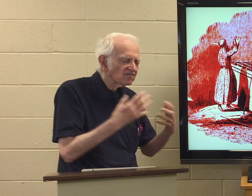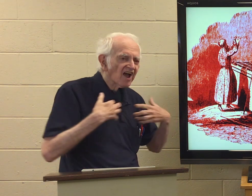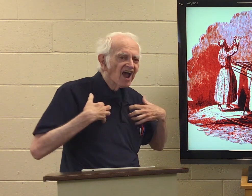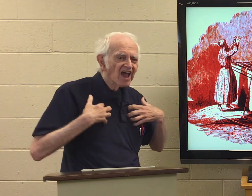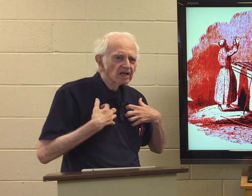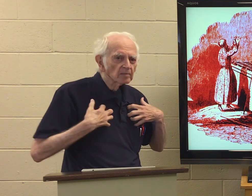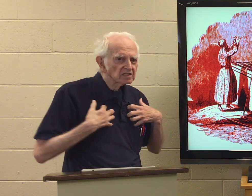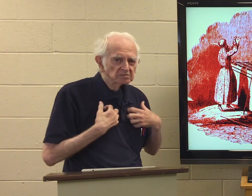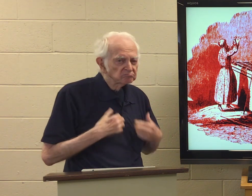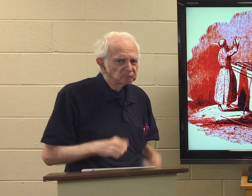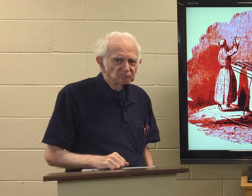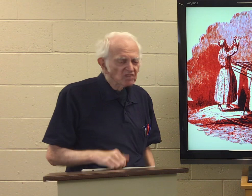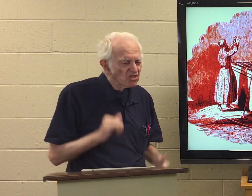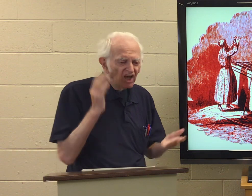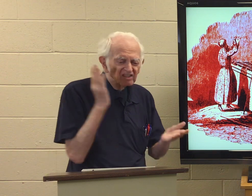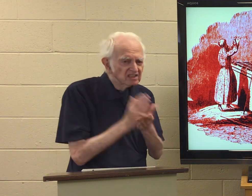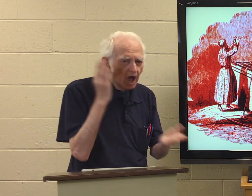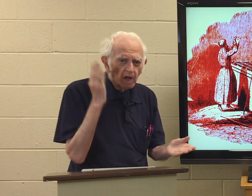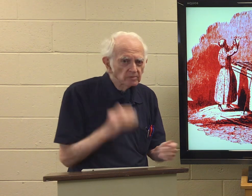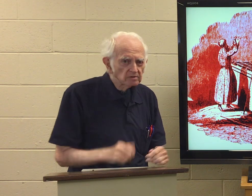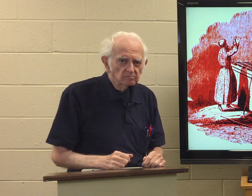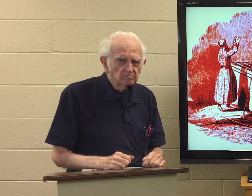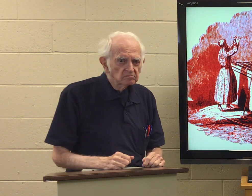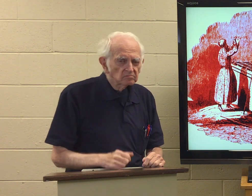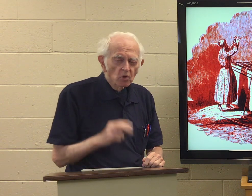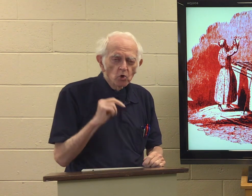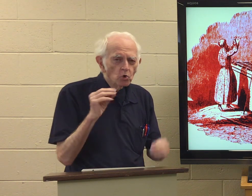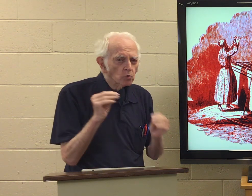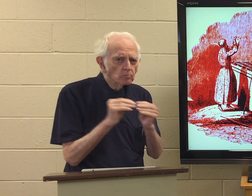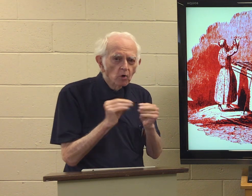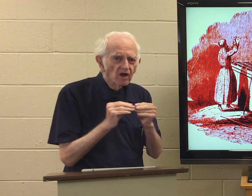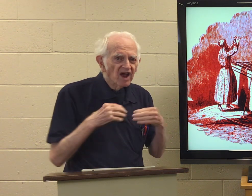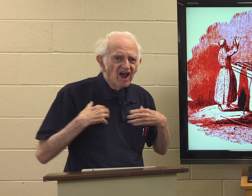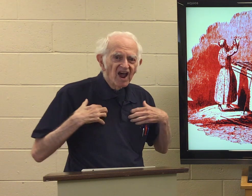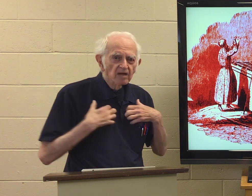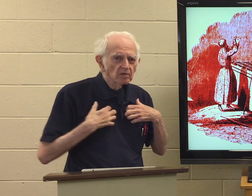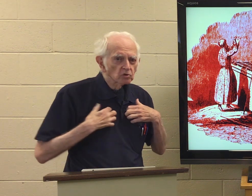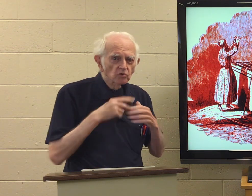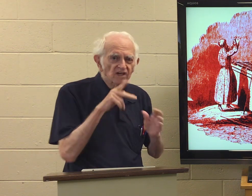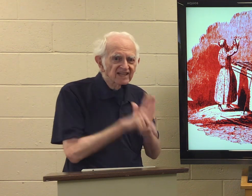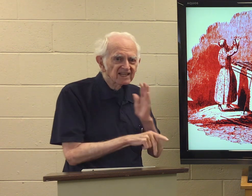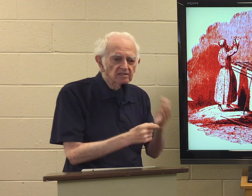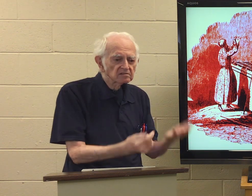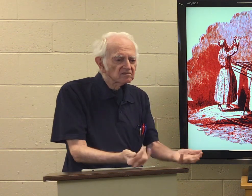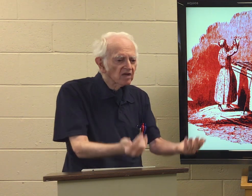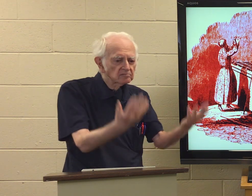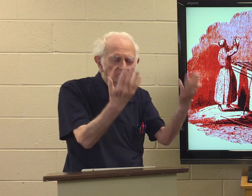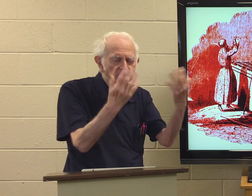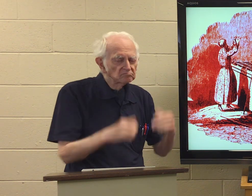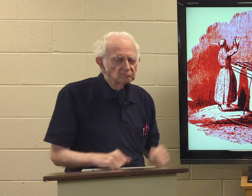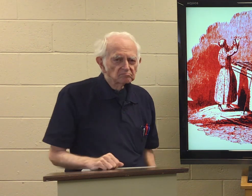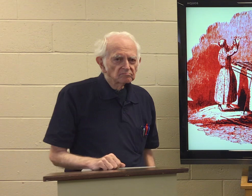of animals. That's stopped. There's no more animals to kill than sacrifice.